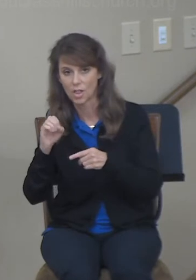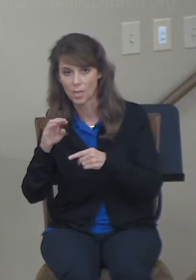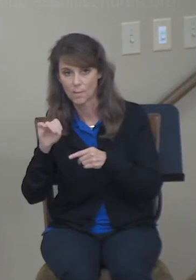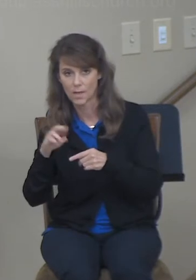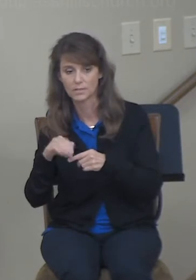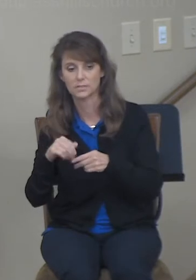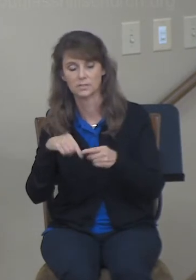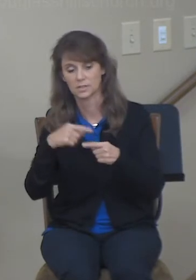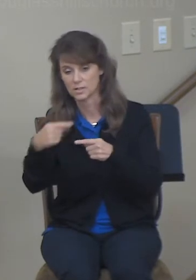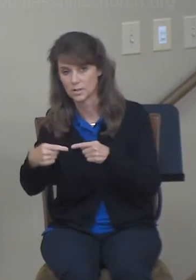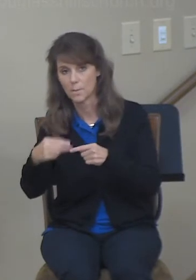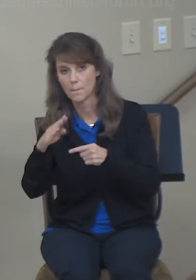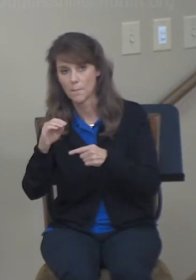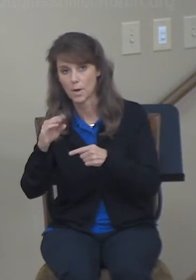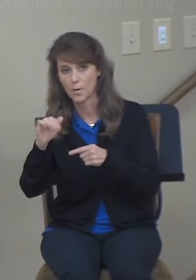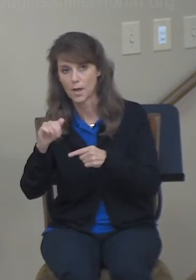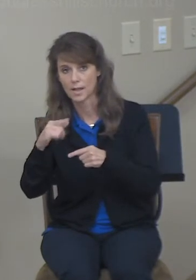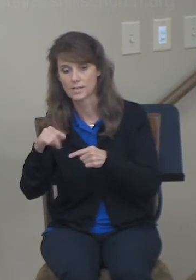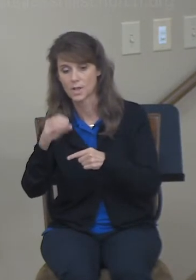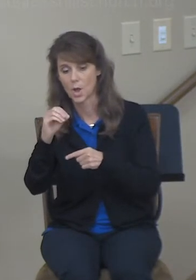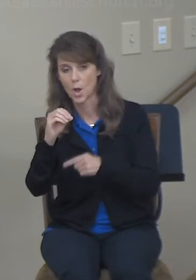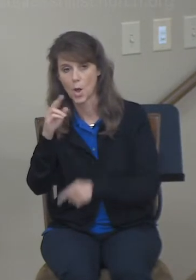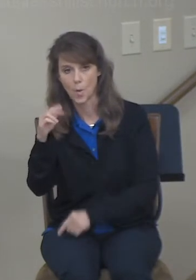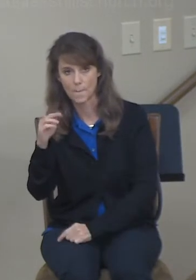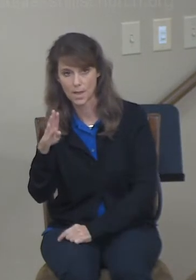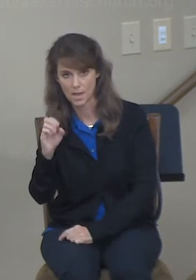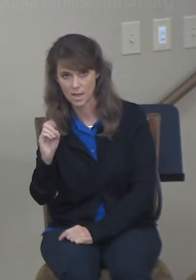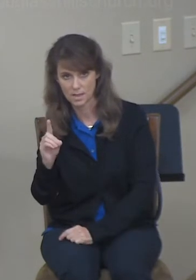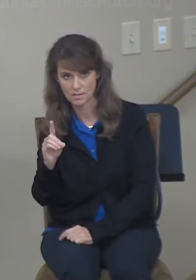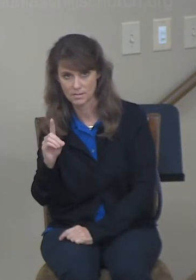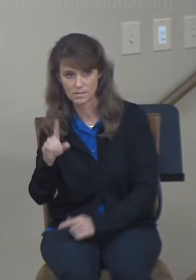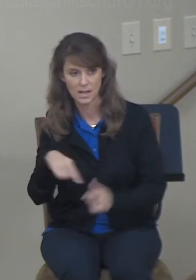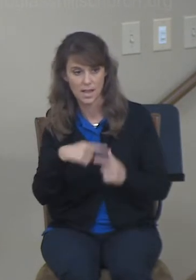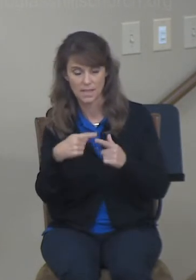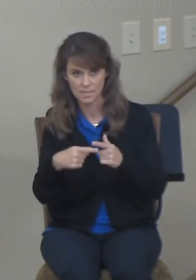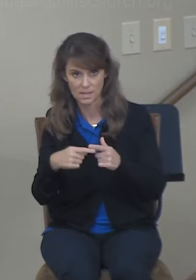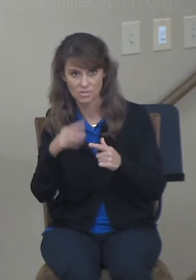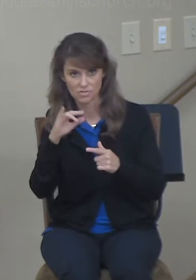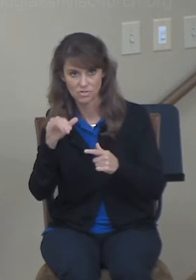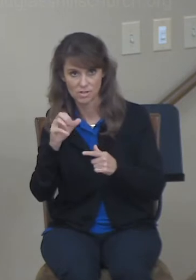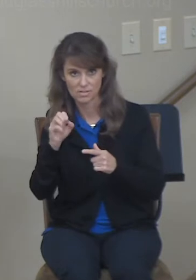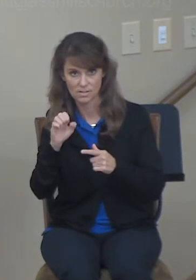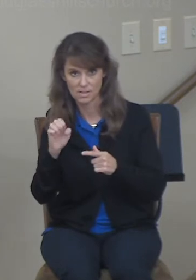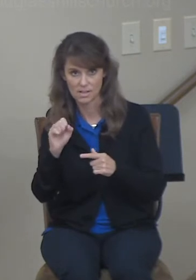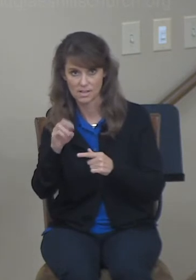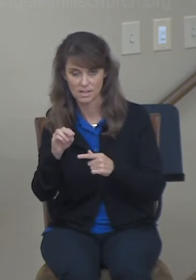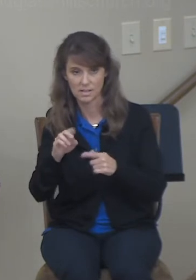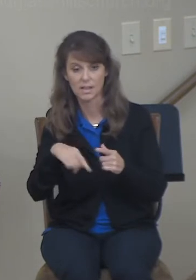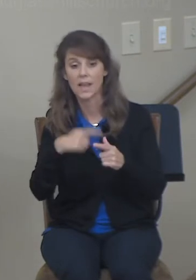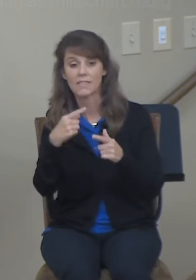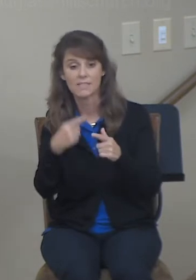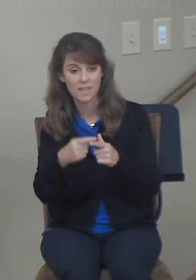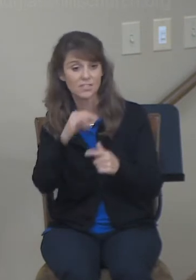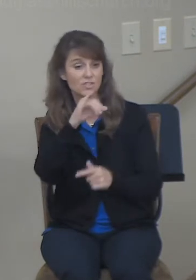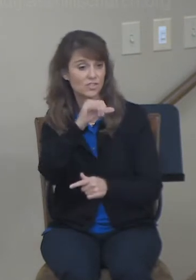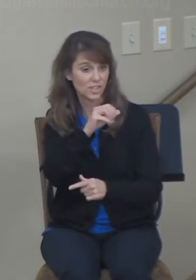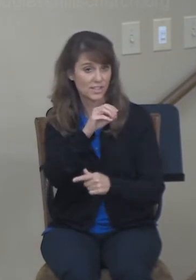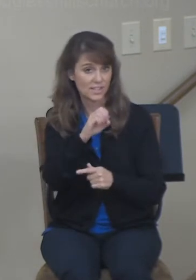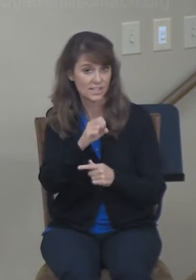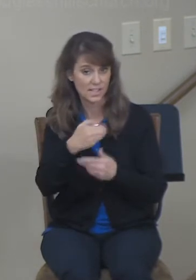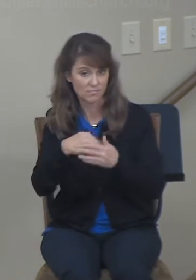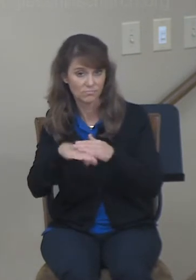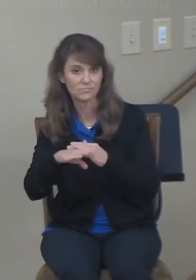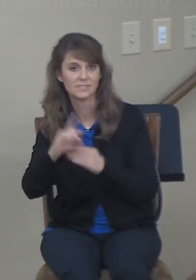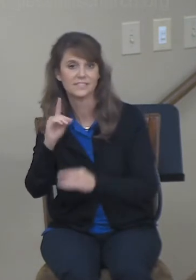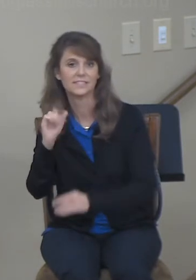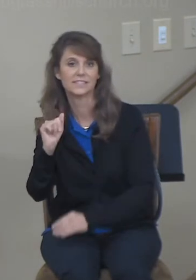born Boaz, and to Boaz Obed. Obed was born to Jesse, and to Jesse David. So, the